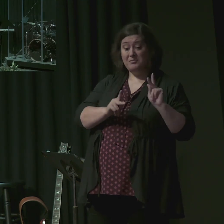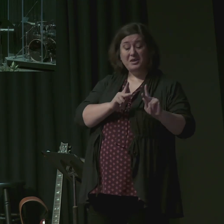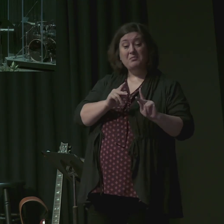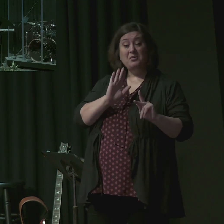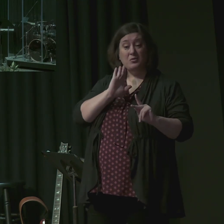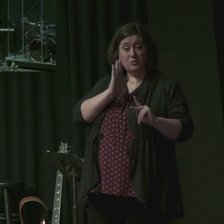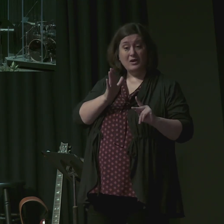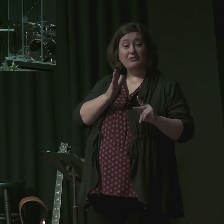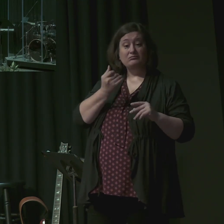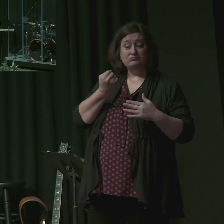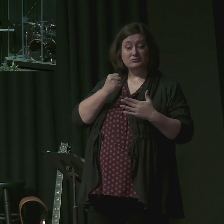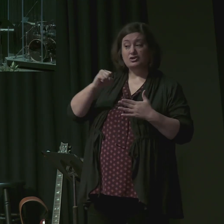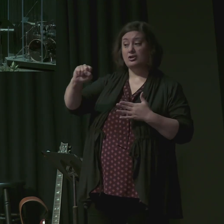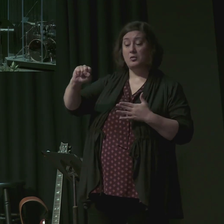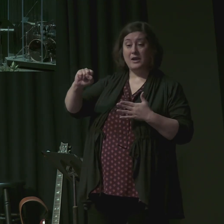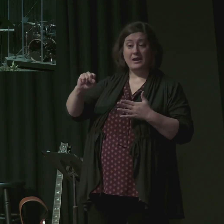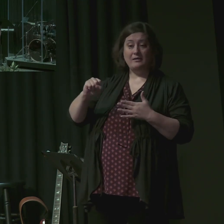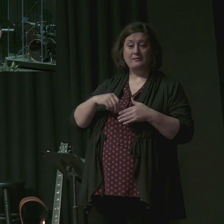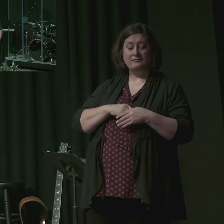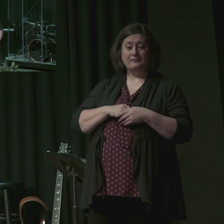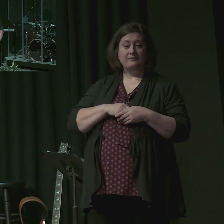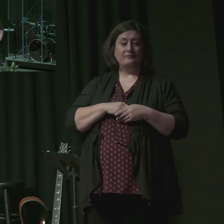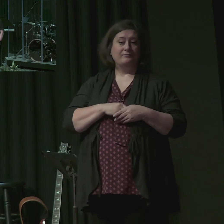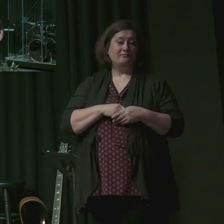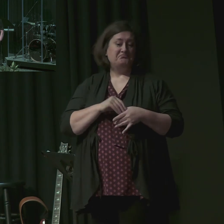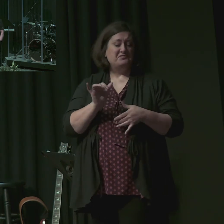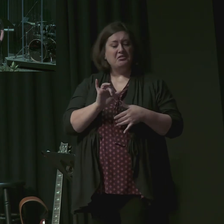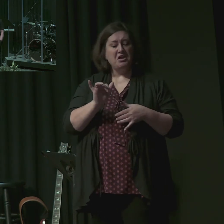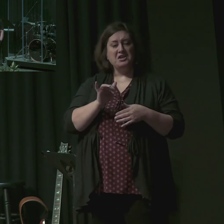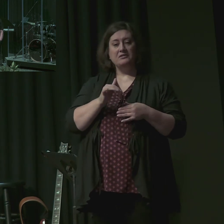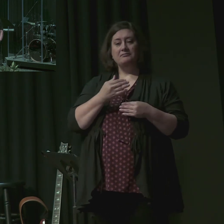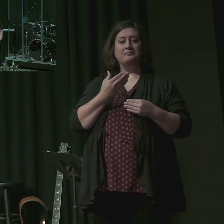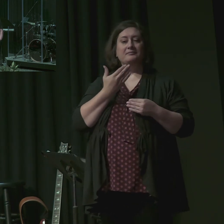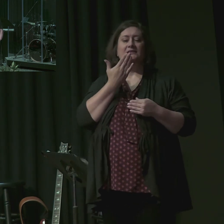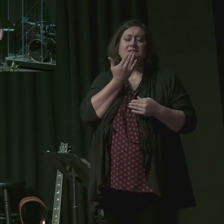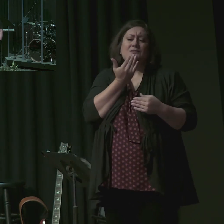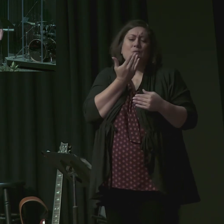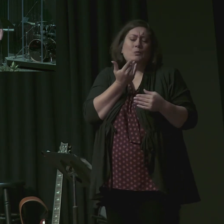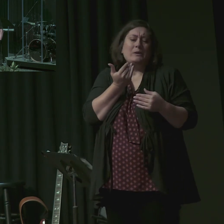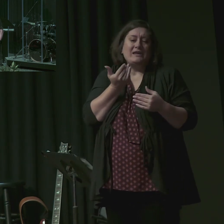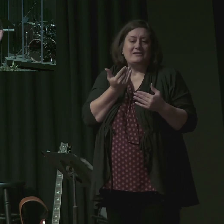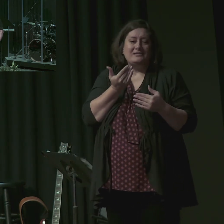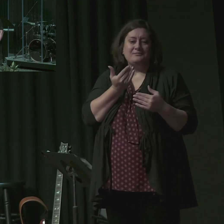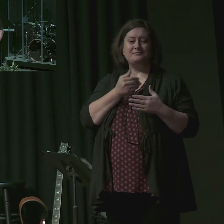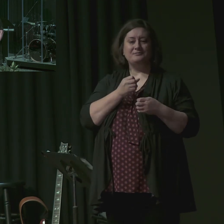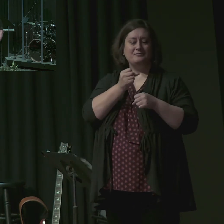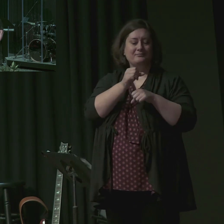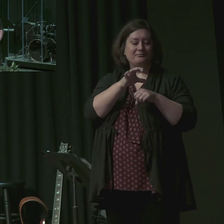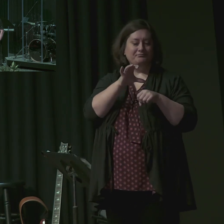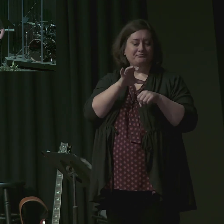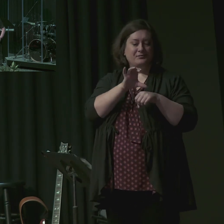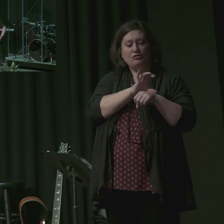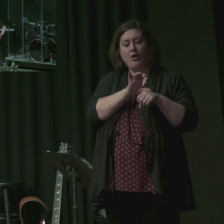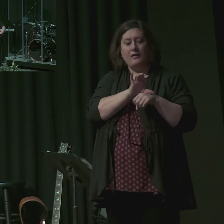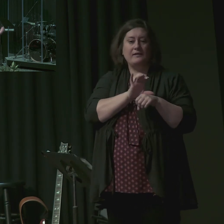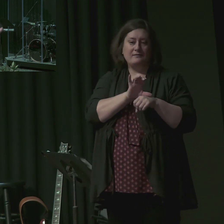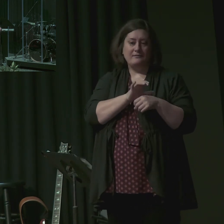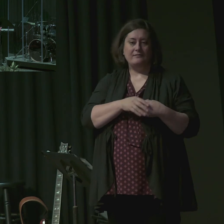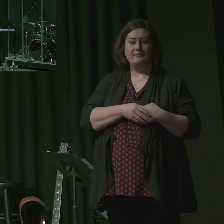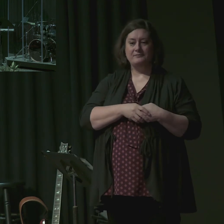People will turn away from the hard meat of doctrine to the sweet chocolates that will be offered them. They collect those who say